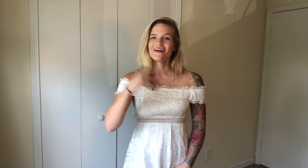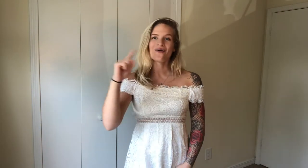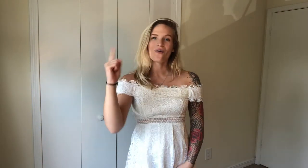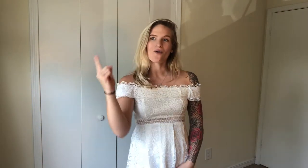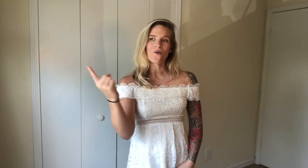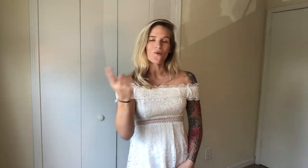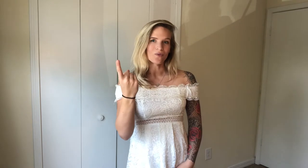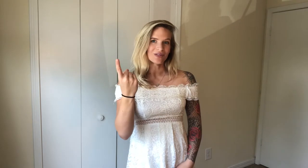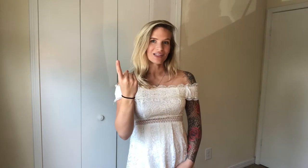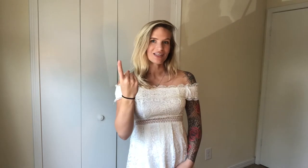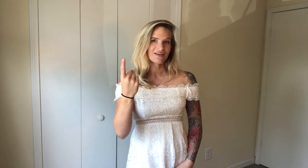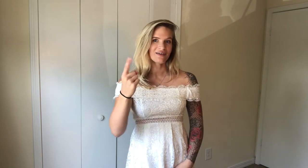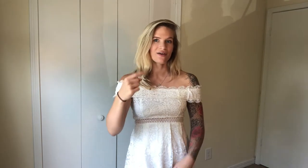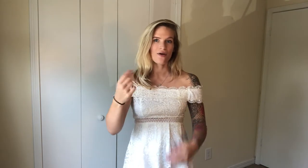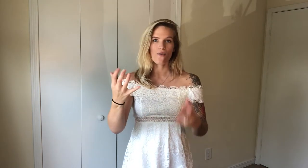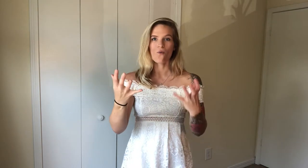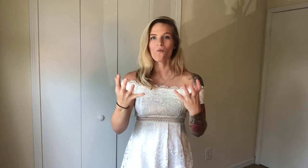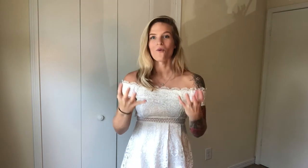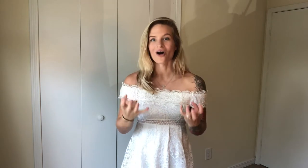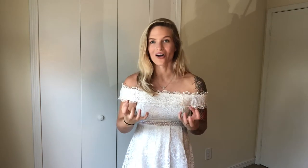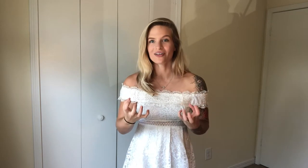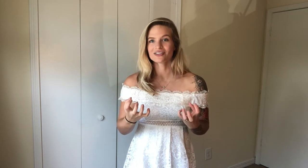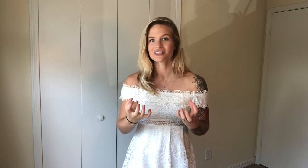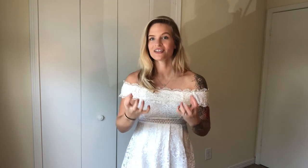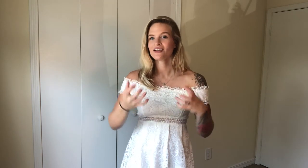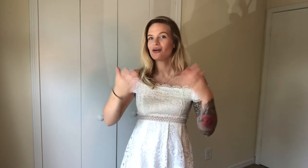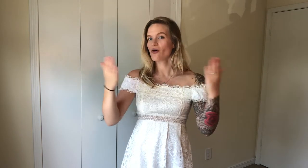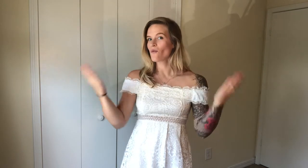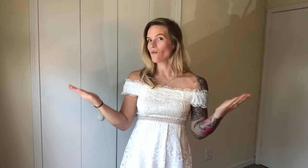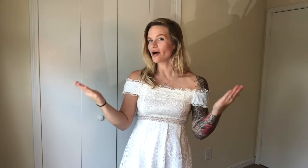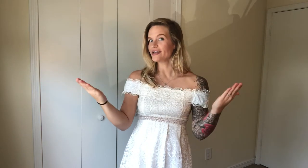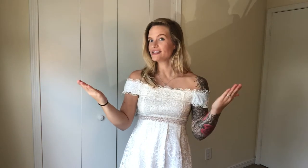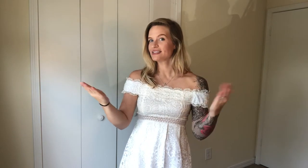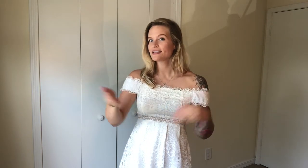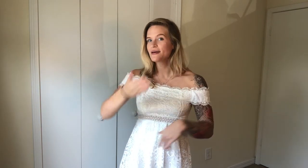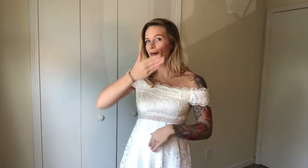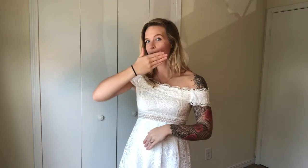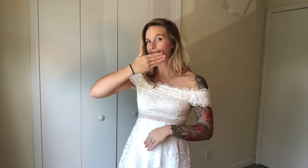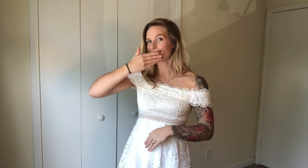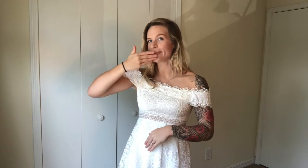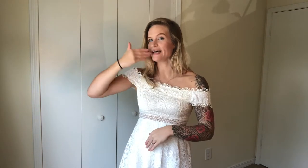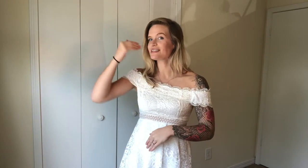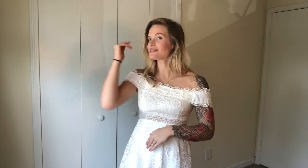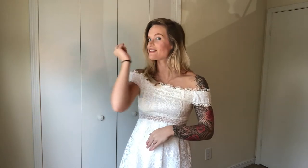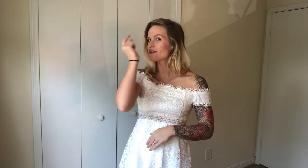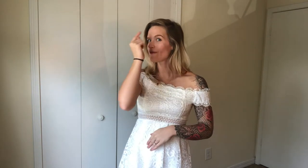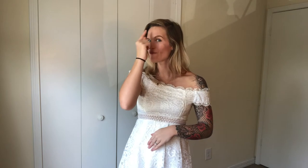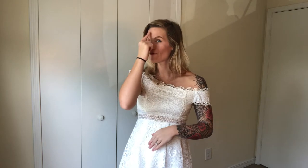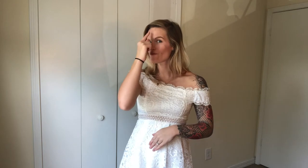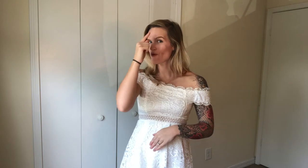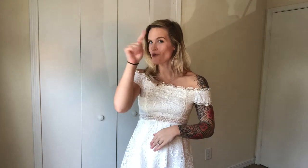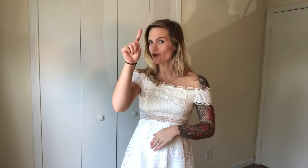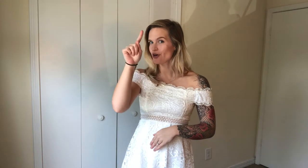only want what's best for